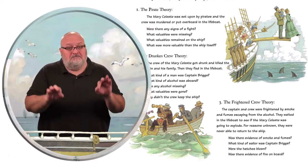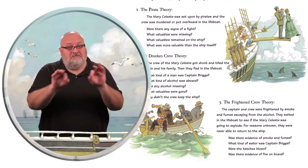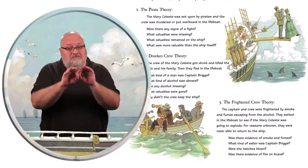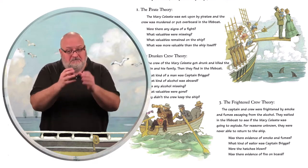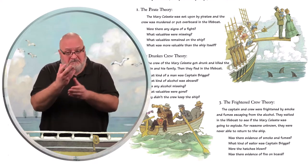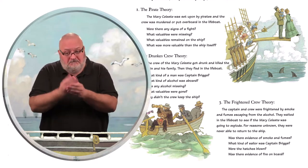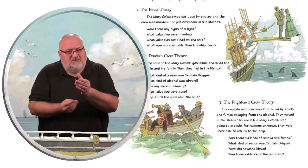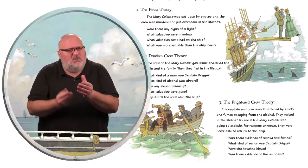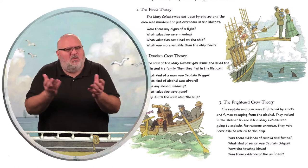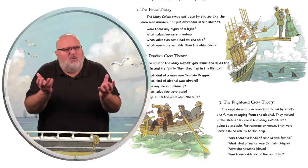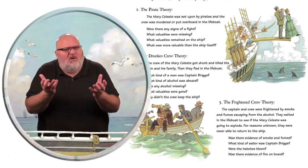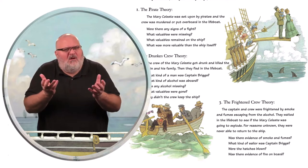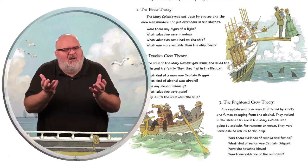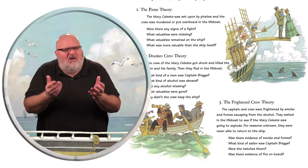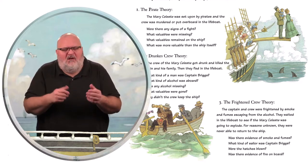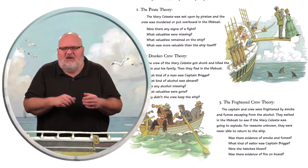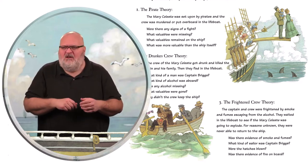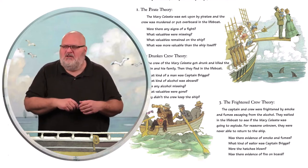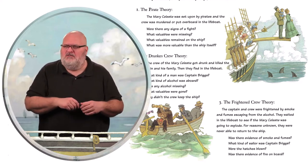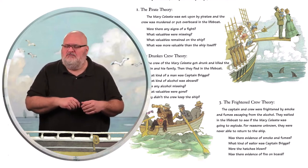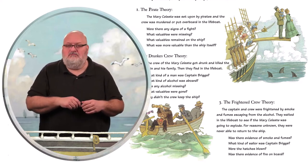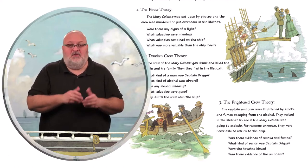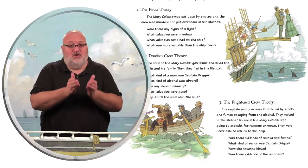What valuables were missing?